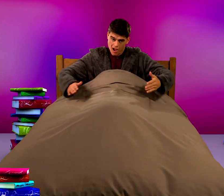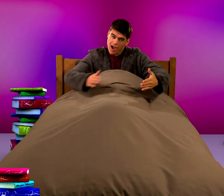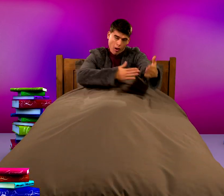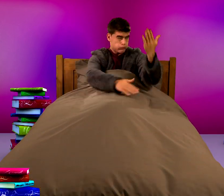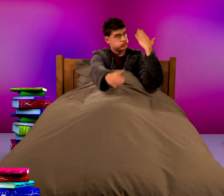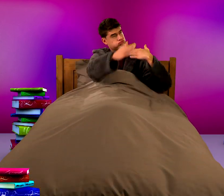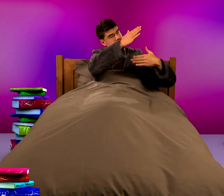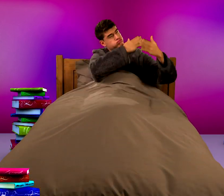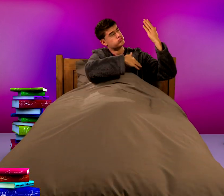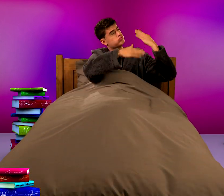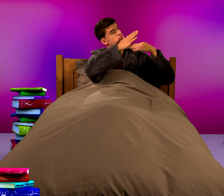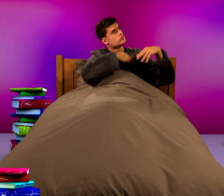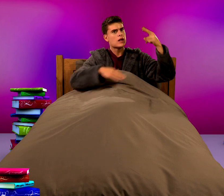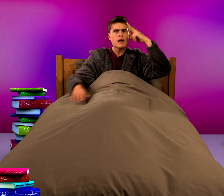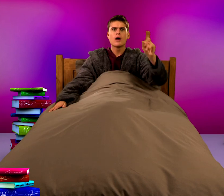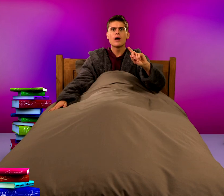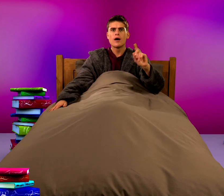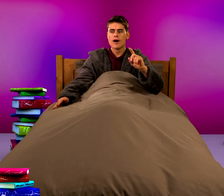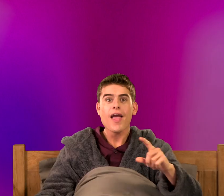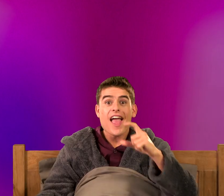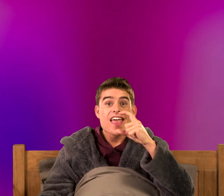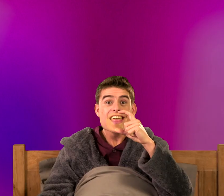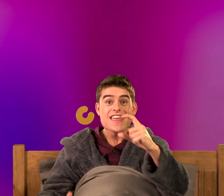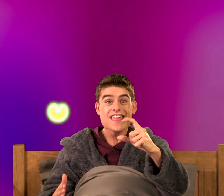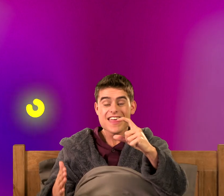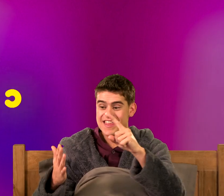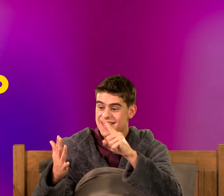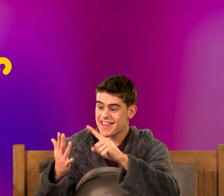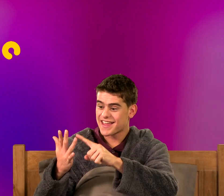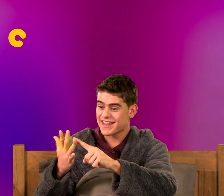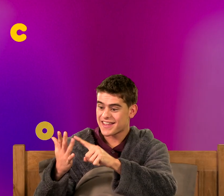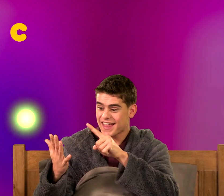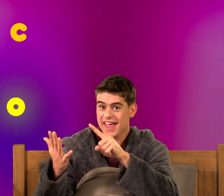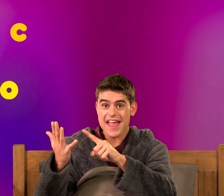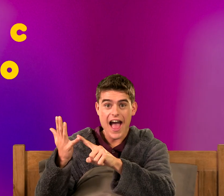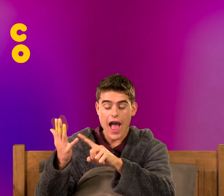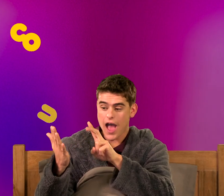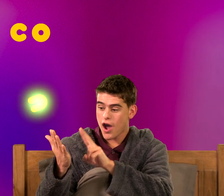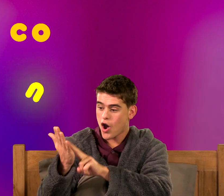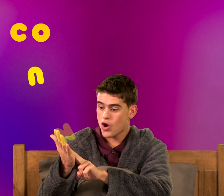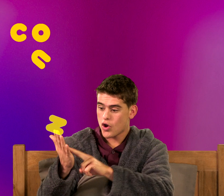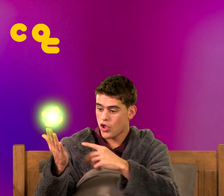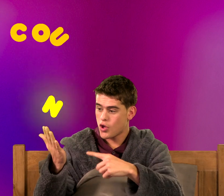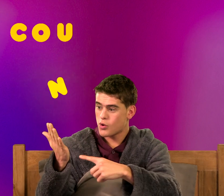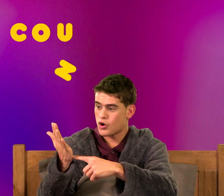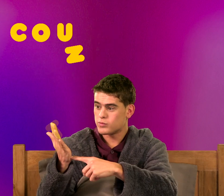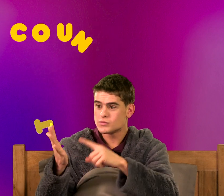A long time ago, this would have been called a C-O-U-N-T